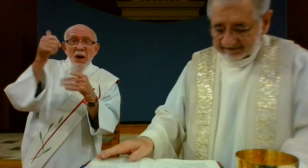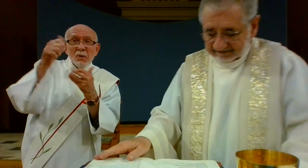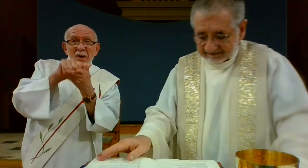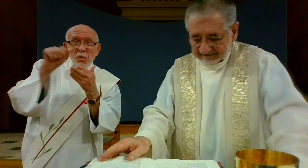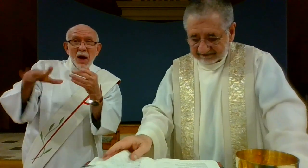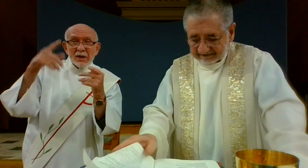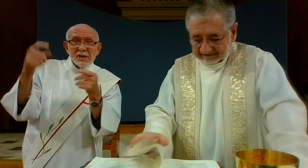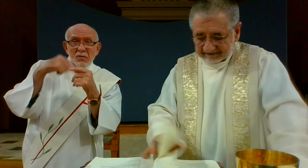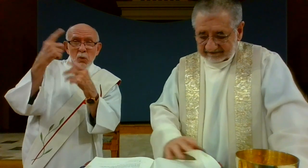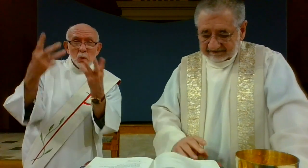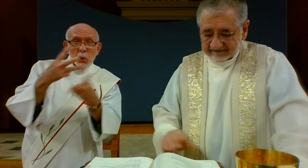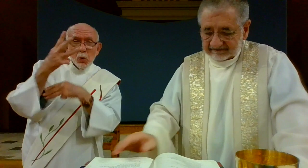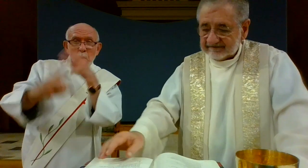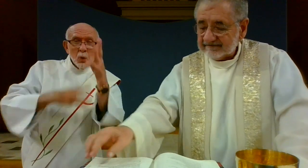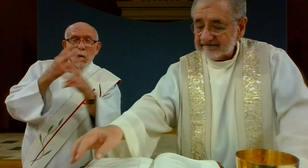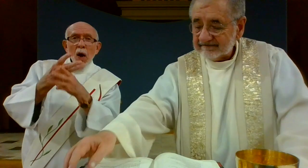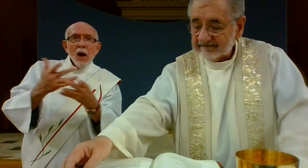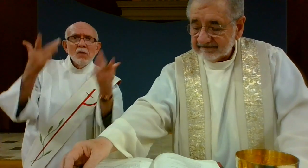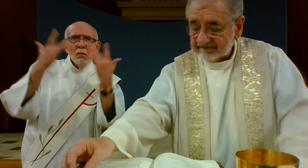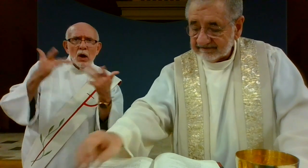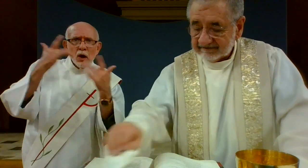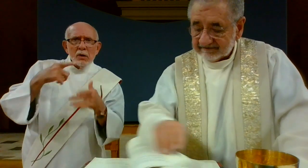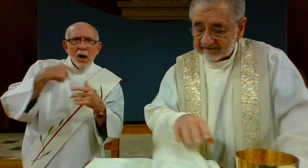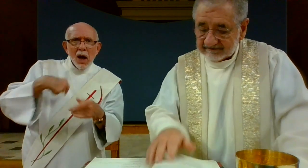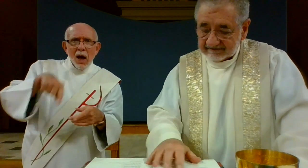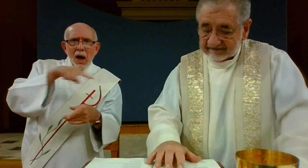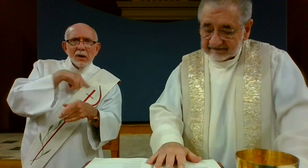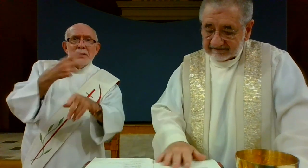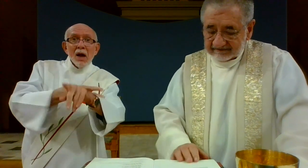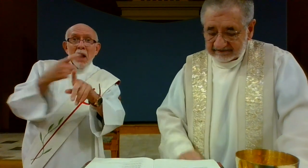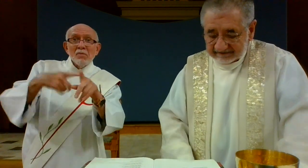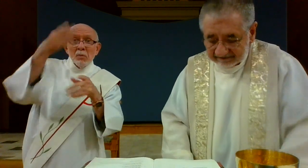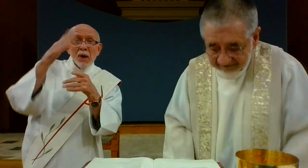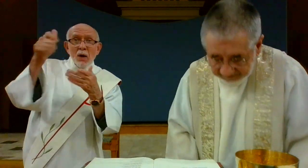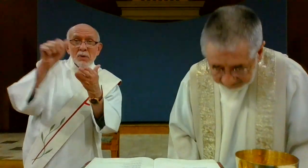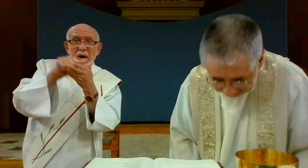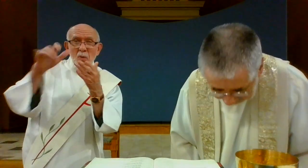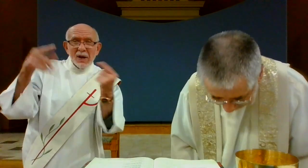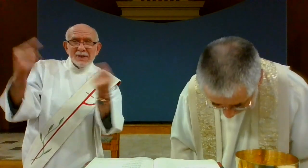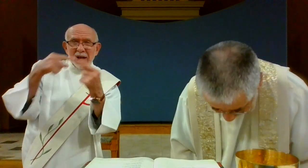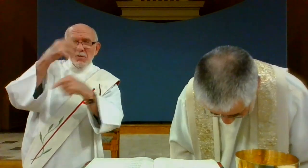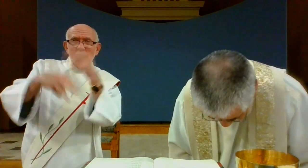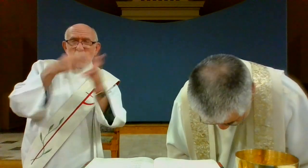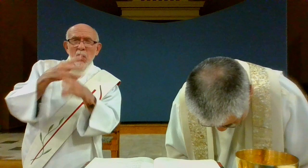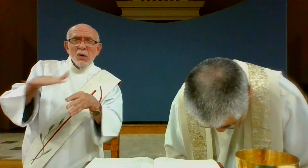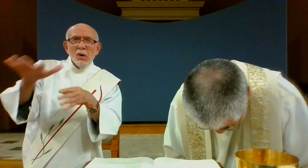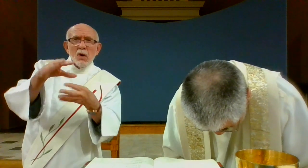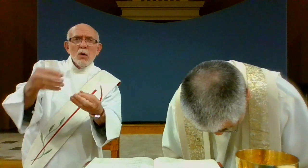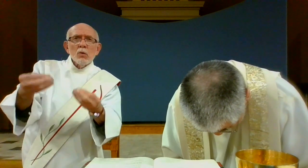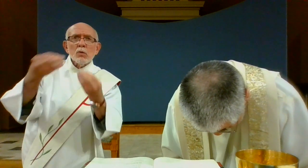God, you take away the sins of the world. Have mercy on us. Lamb of God, you take away the sins of